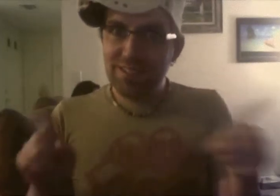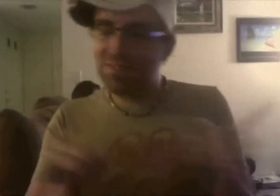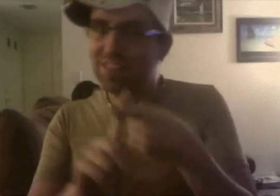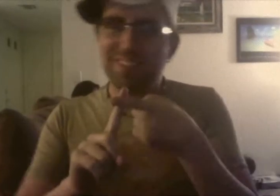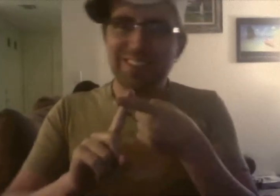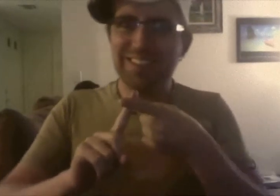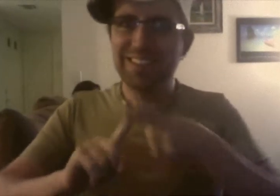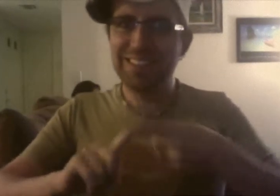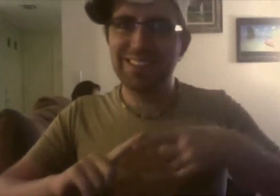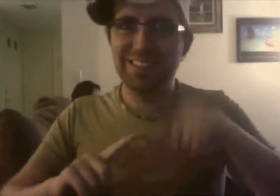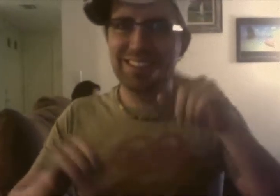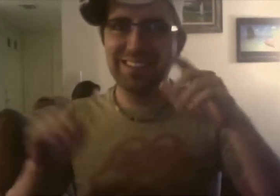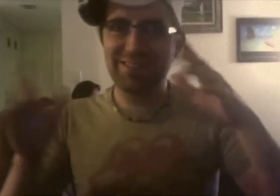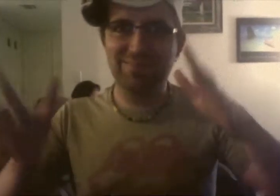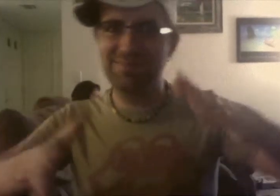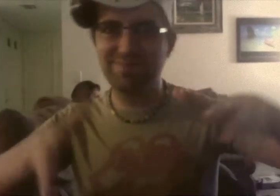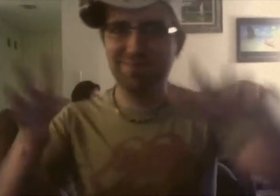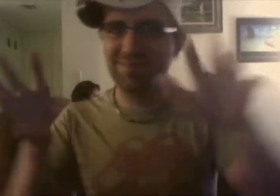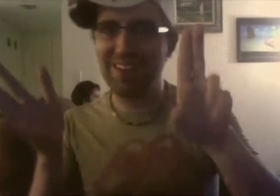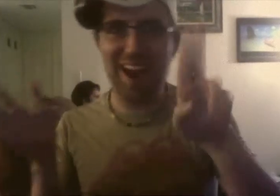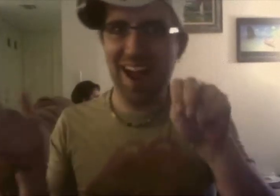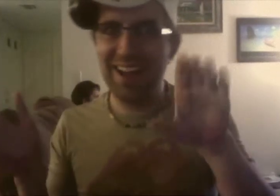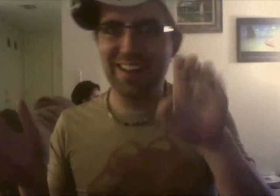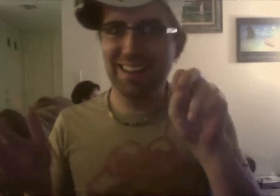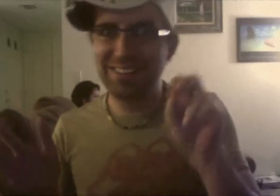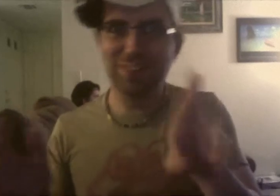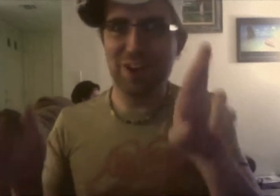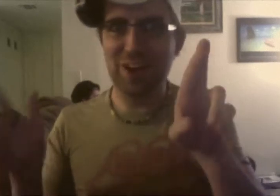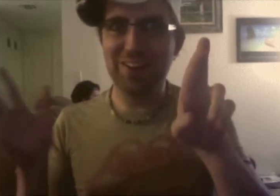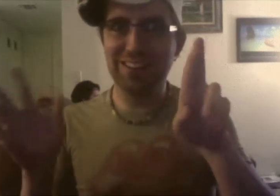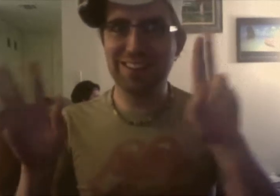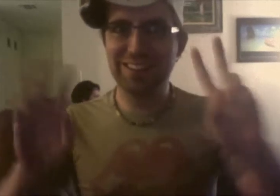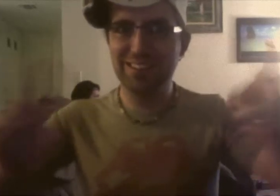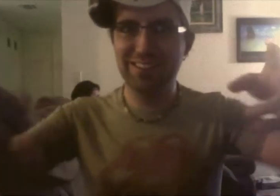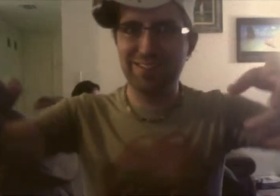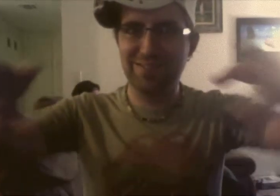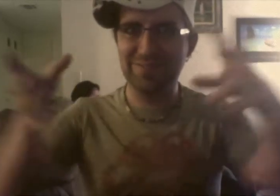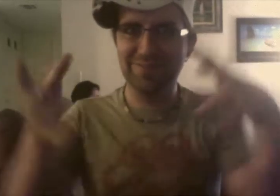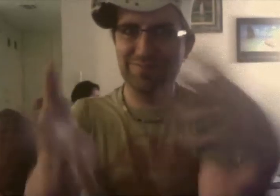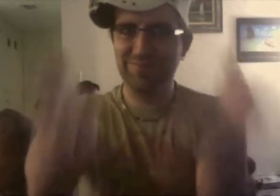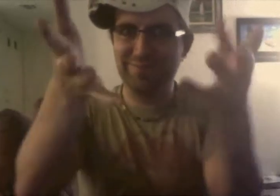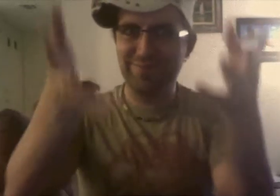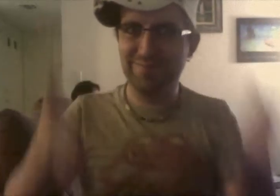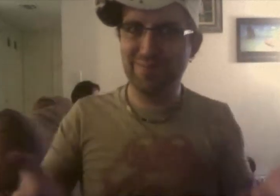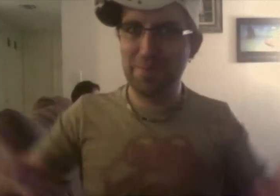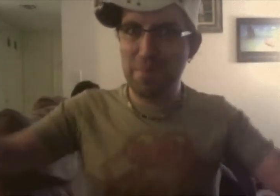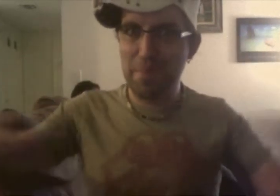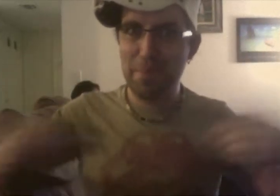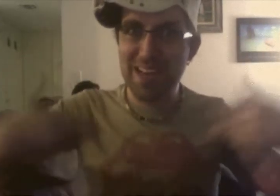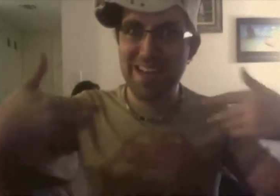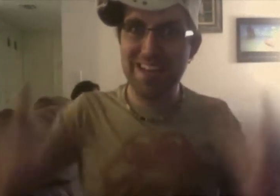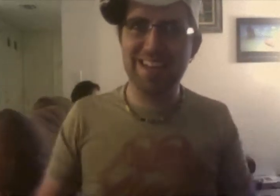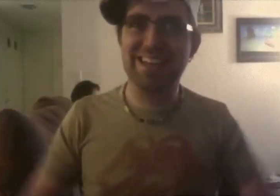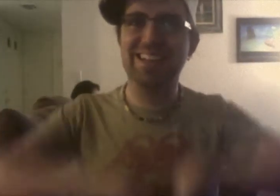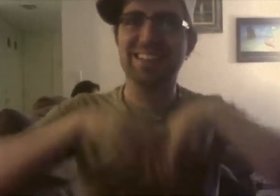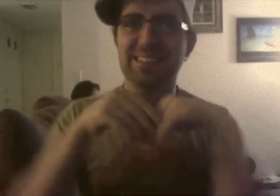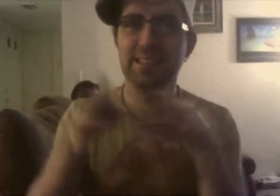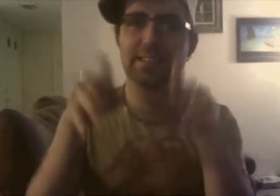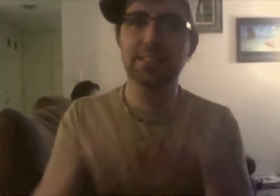any device. Find it in the TV show section under Buy Network and choose AMC, or you can visit Xfinity.com slash TV,